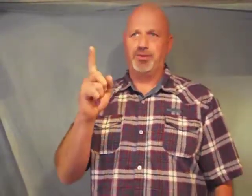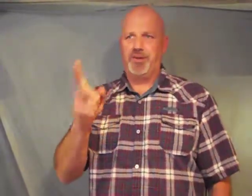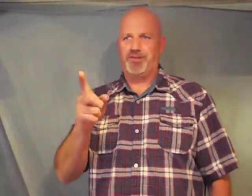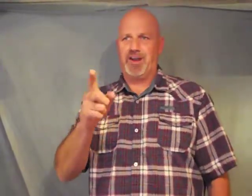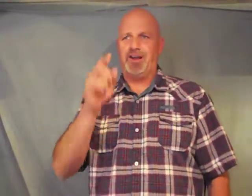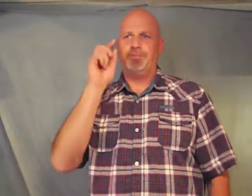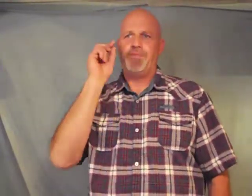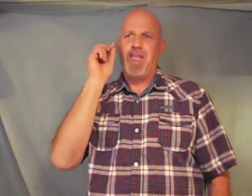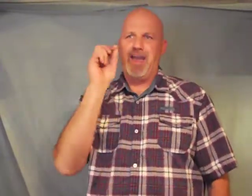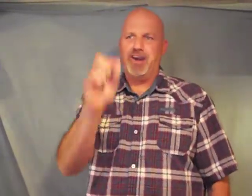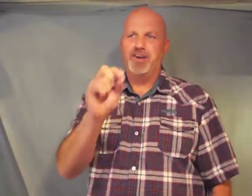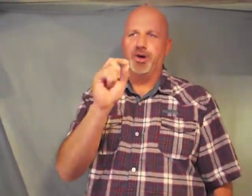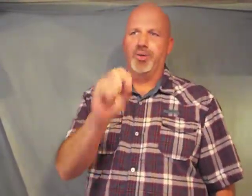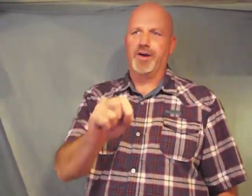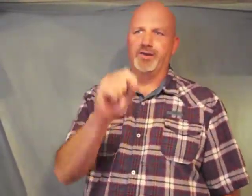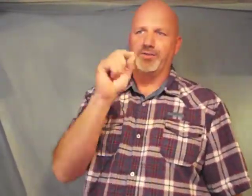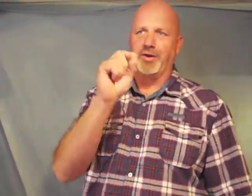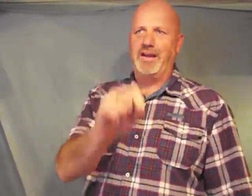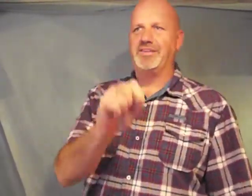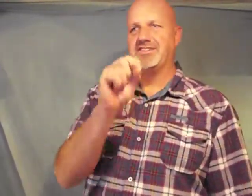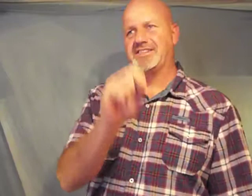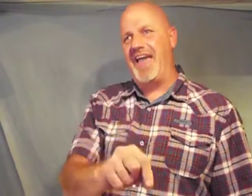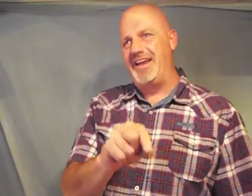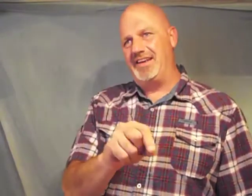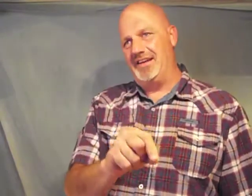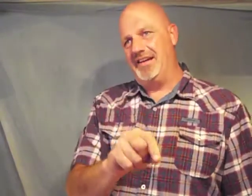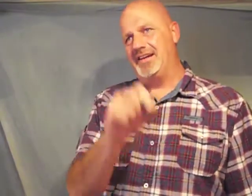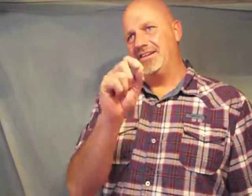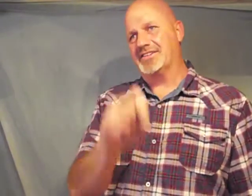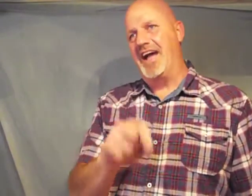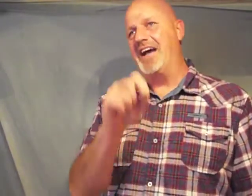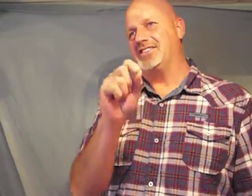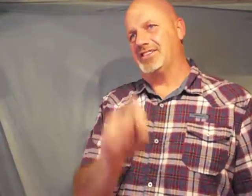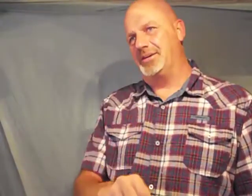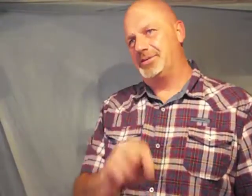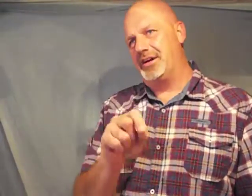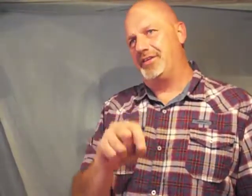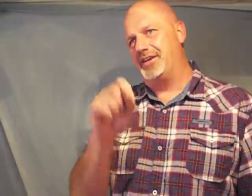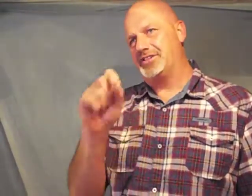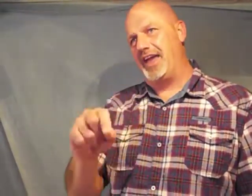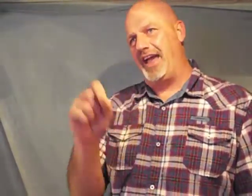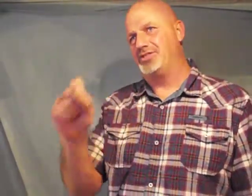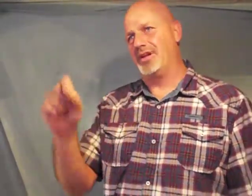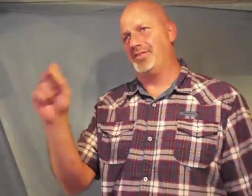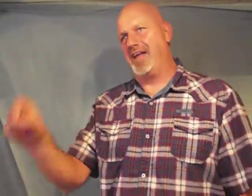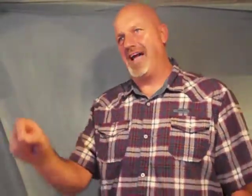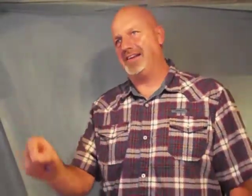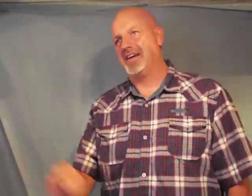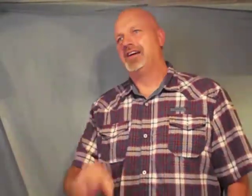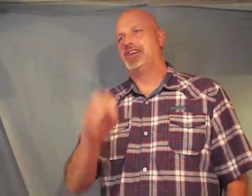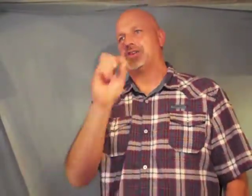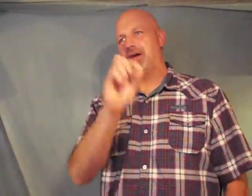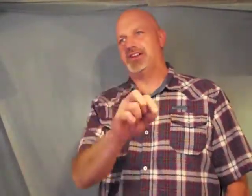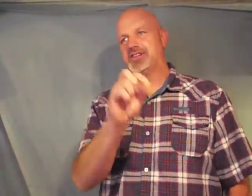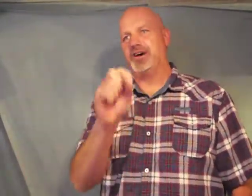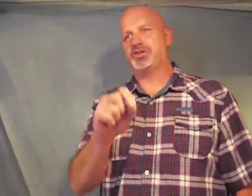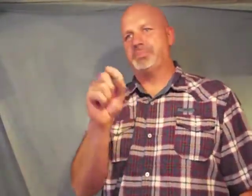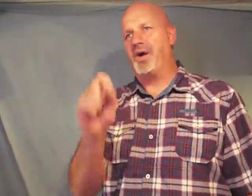15 and no wonder for even Satan disguises himself as an angel of light so it is no surprise